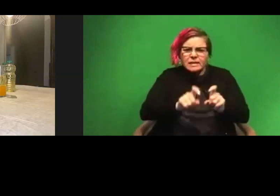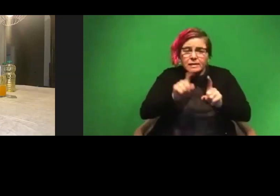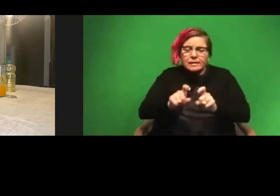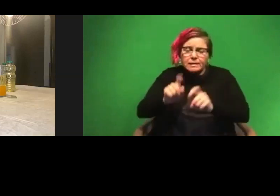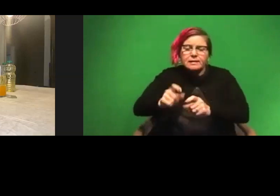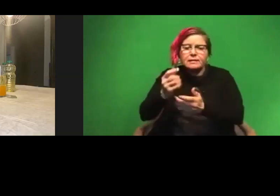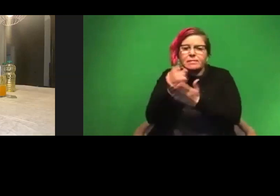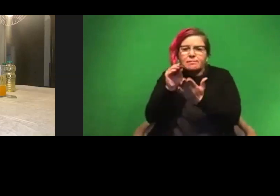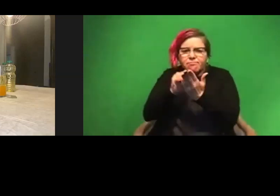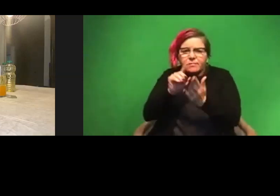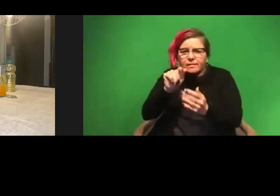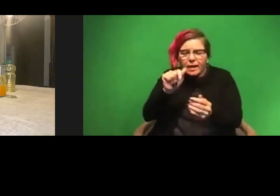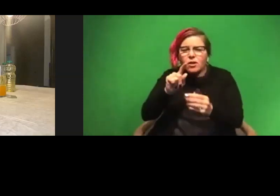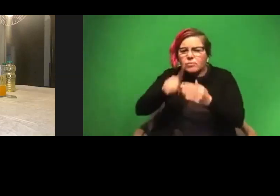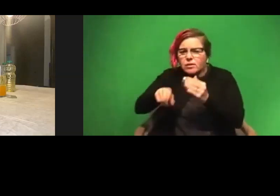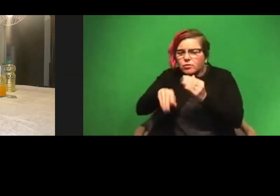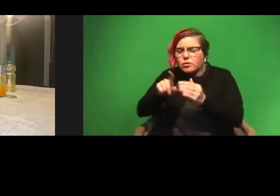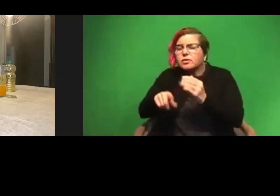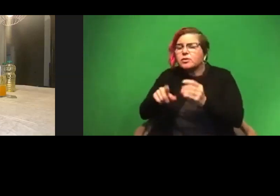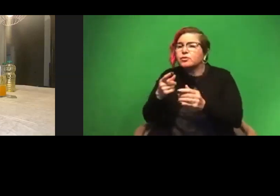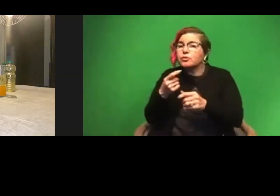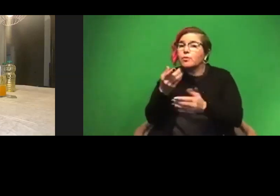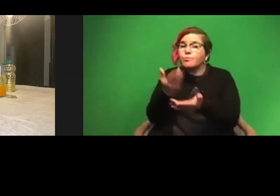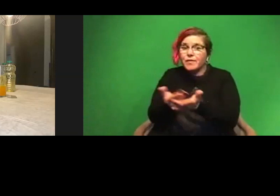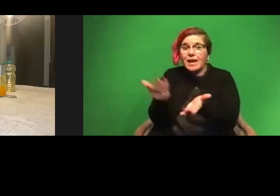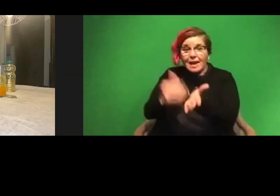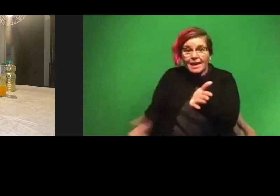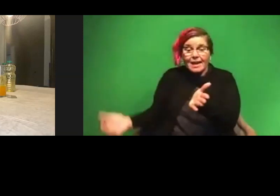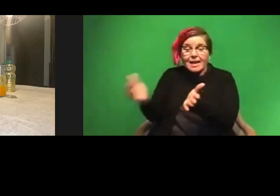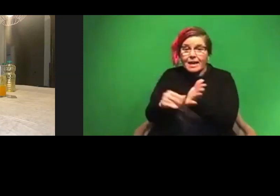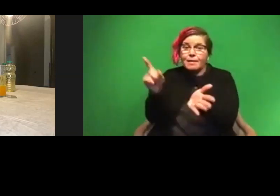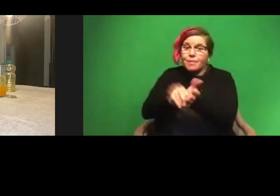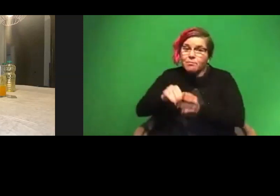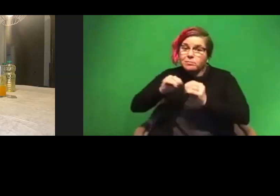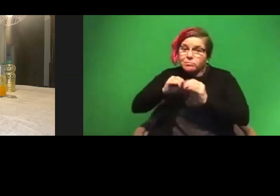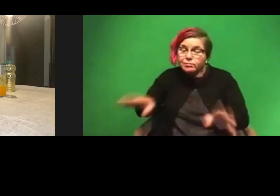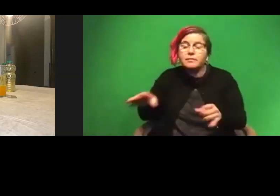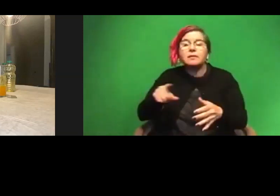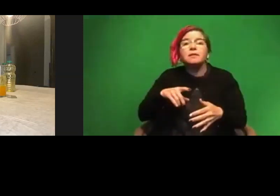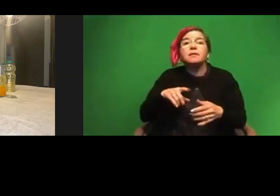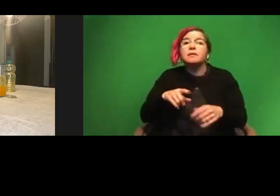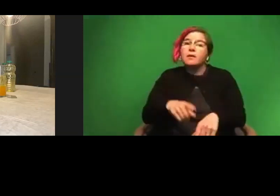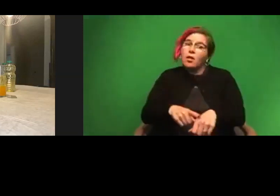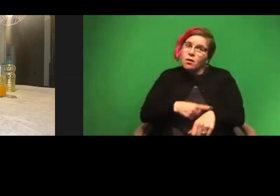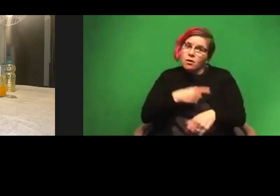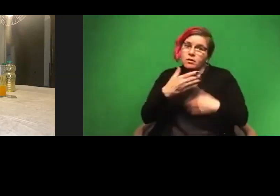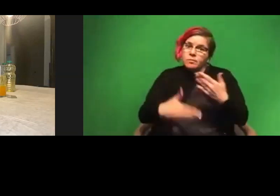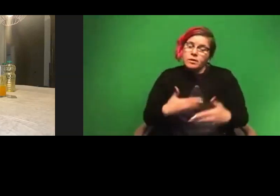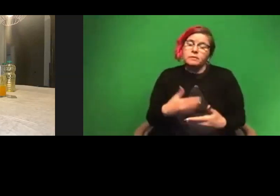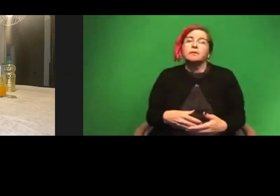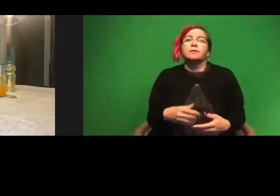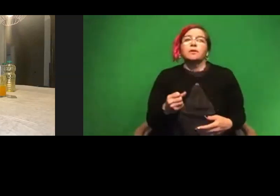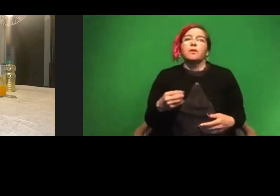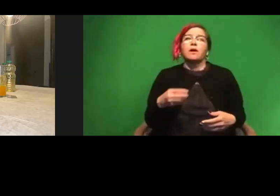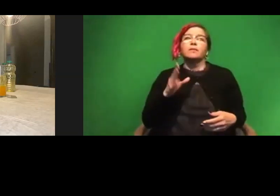data, get results, show that it could be done over and over again, publish about it and so on. That's a lengthy process. So I would say